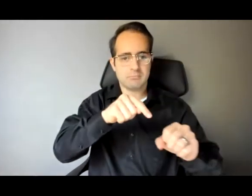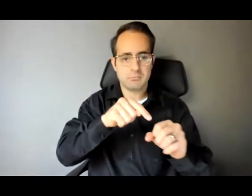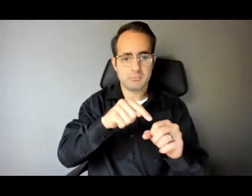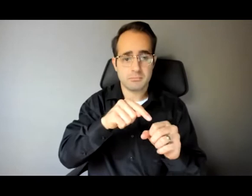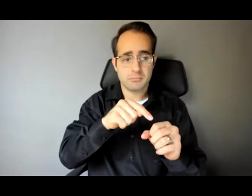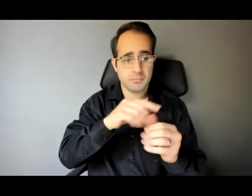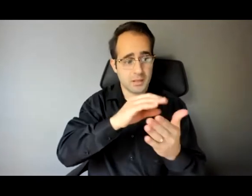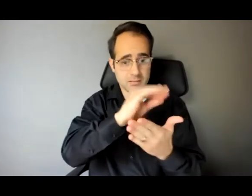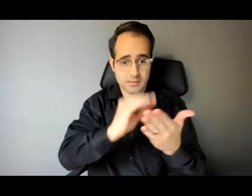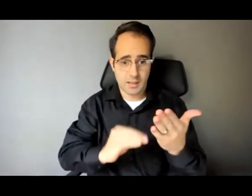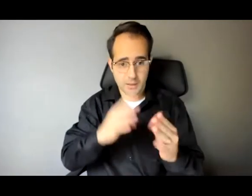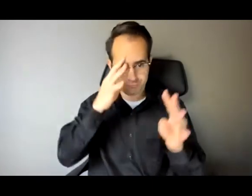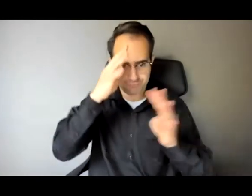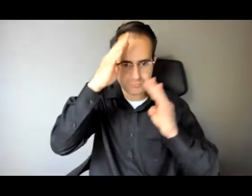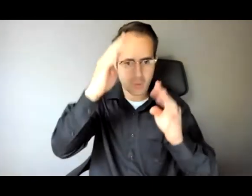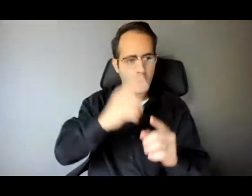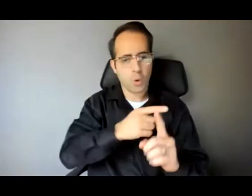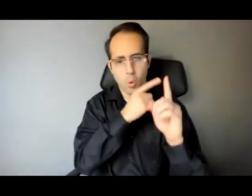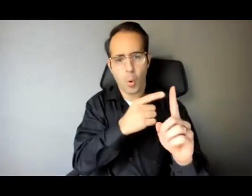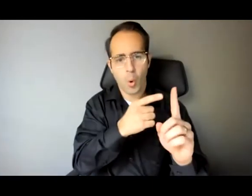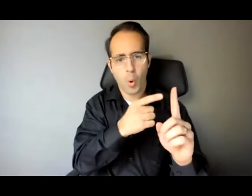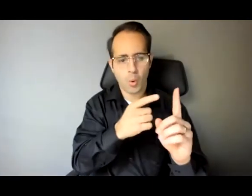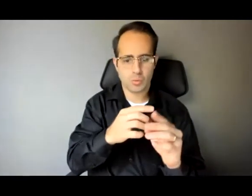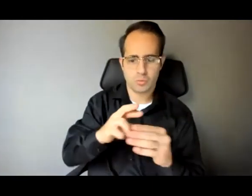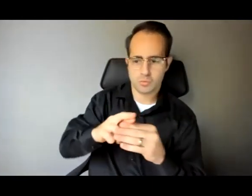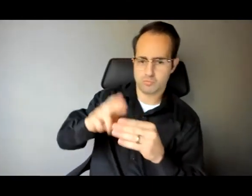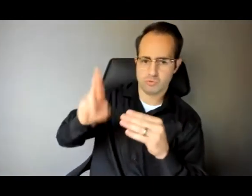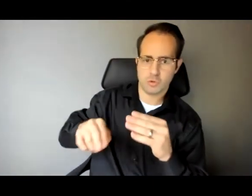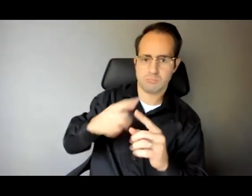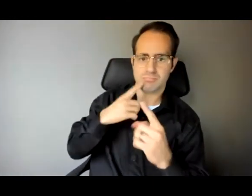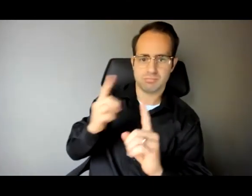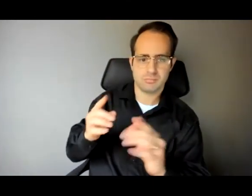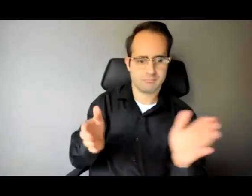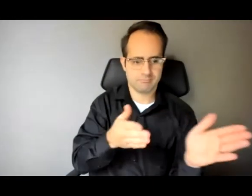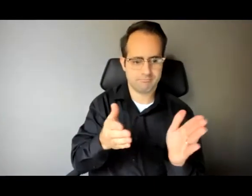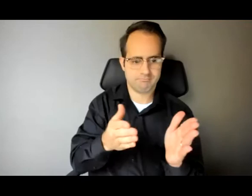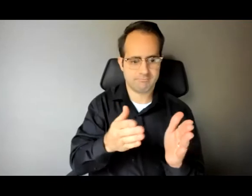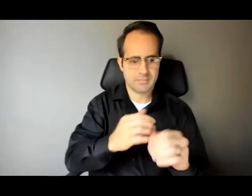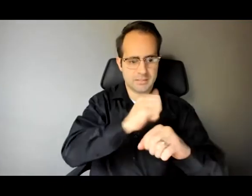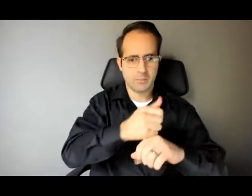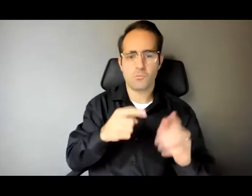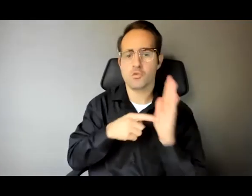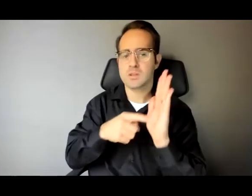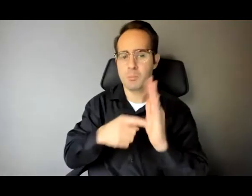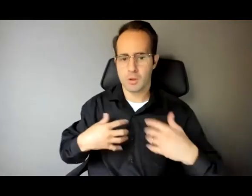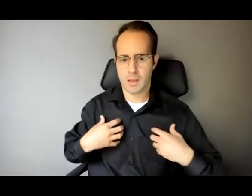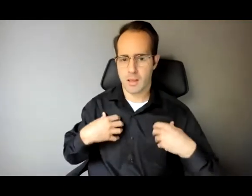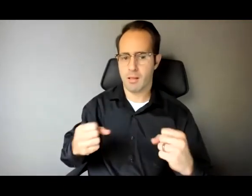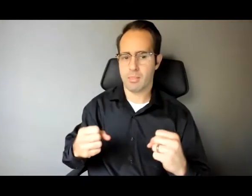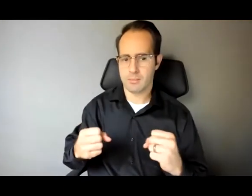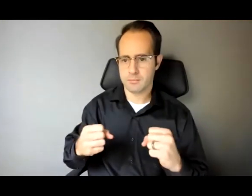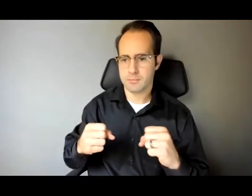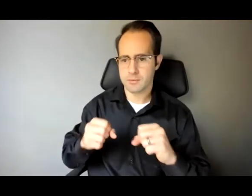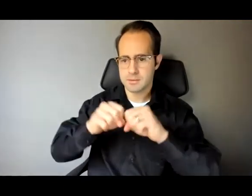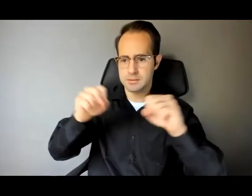And so when you're describing, for example, like our health system, right? And from like a